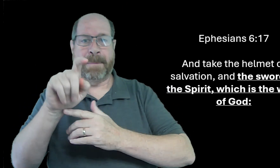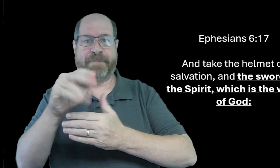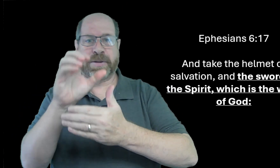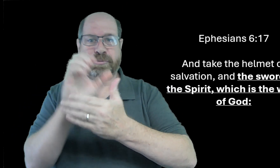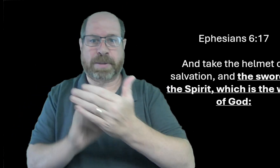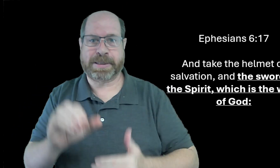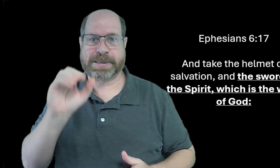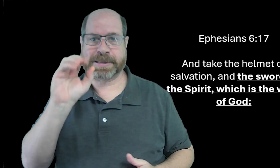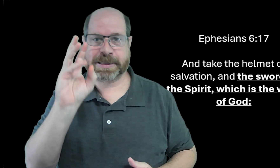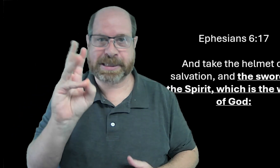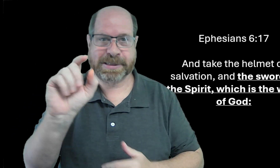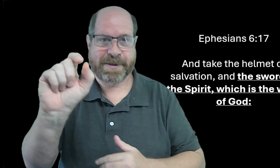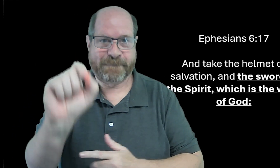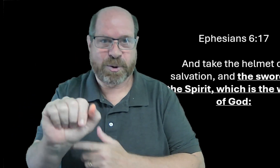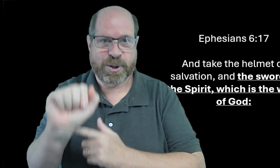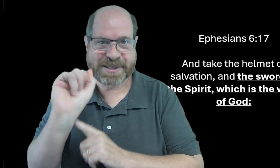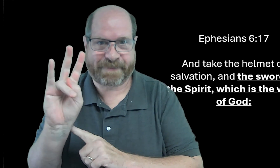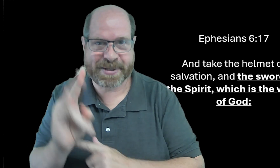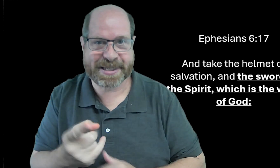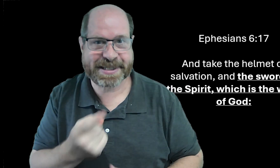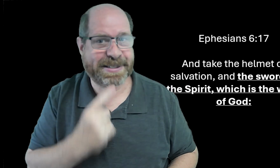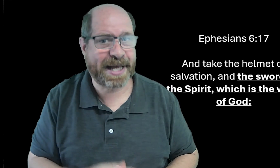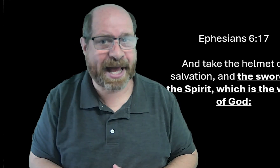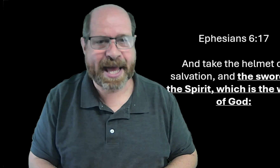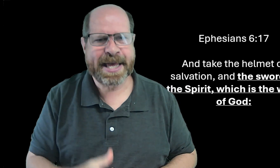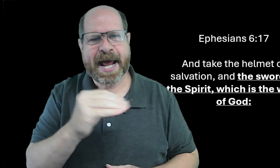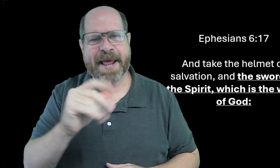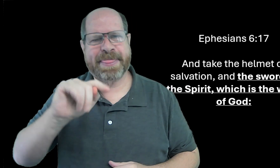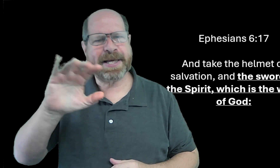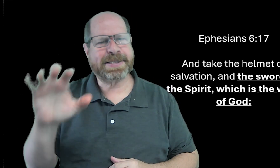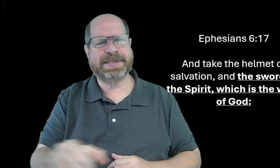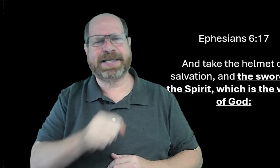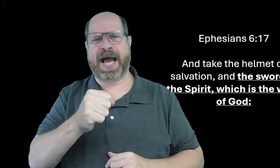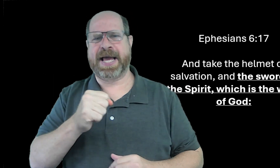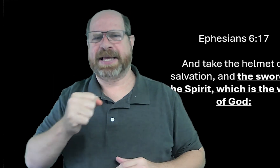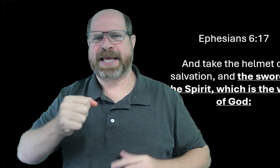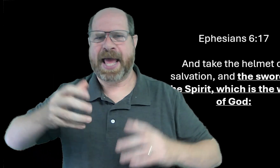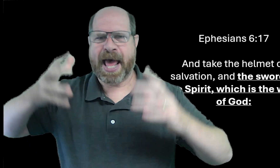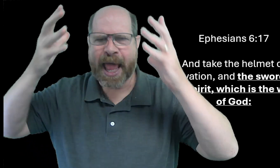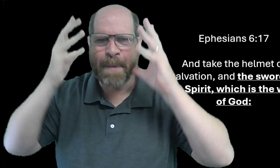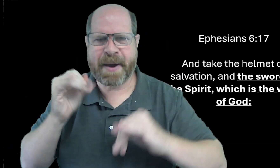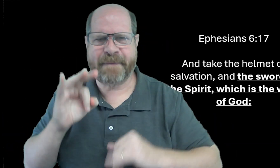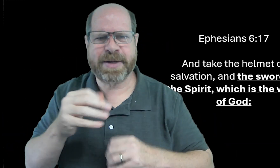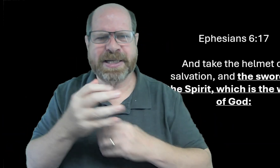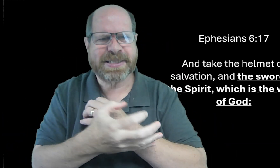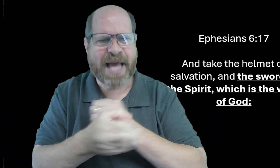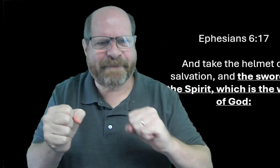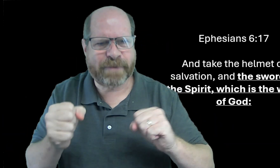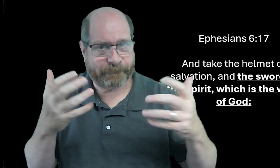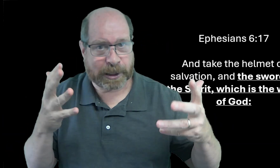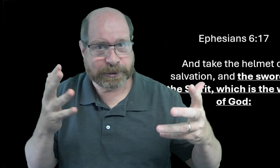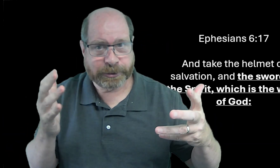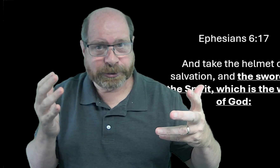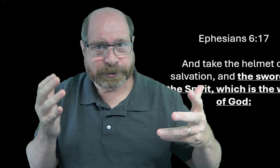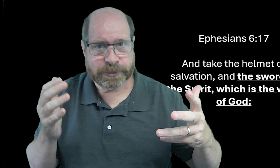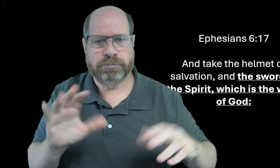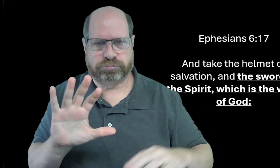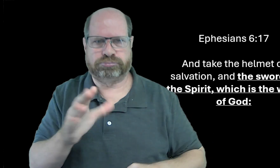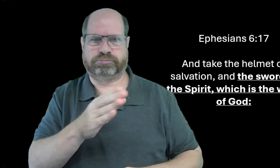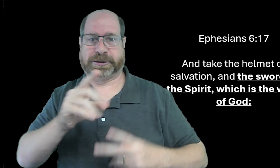ephesians chapter 6 verse 17 says and take the helmet of salvation we discussed that